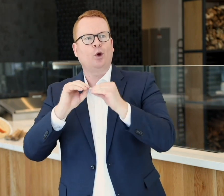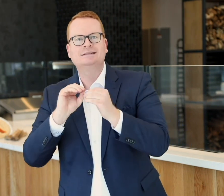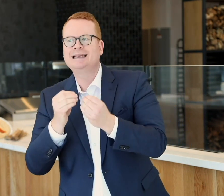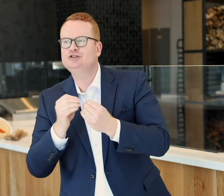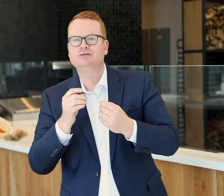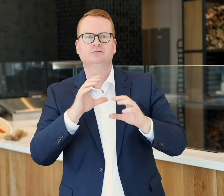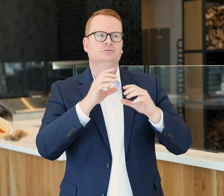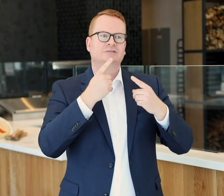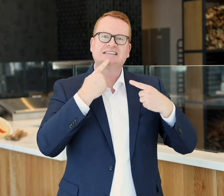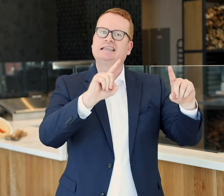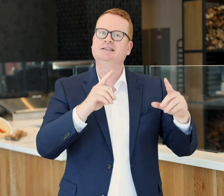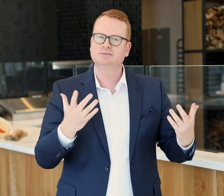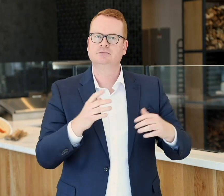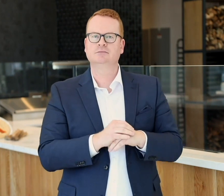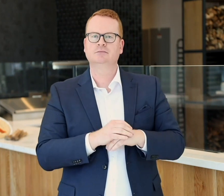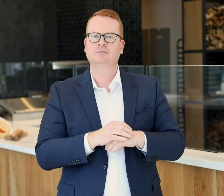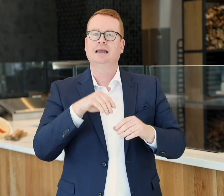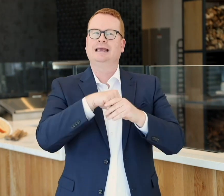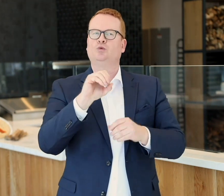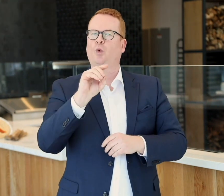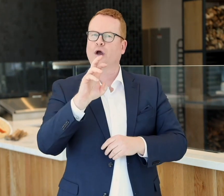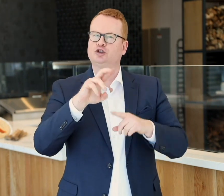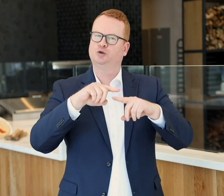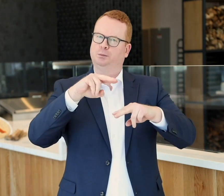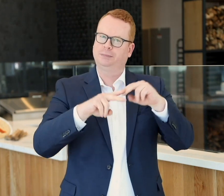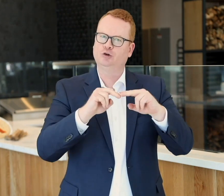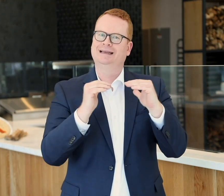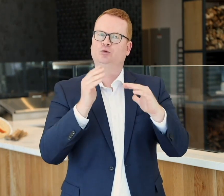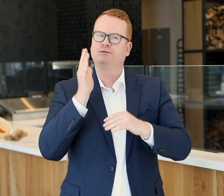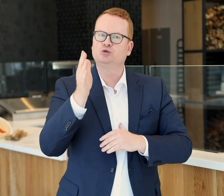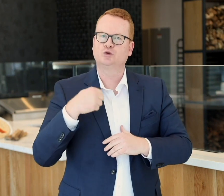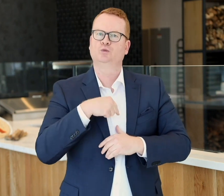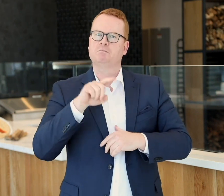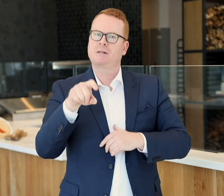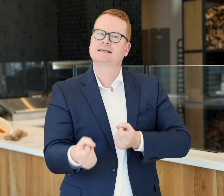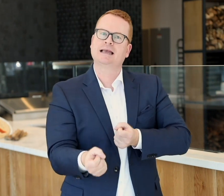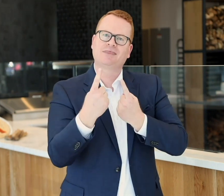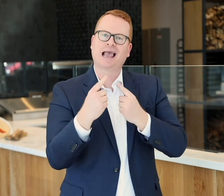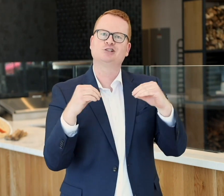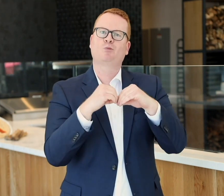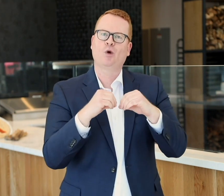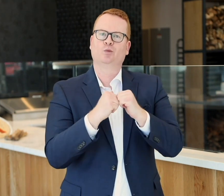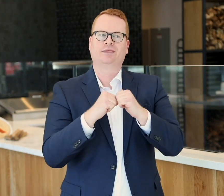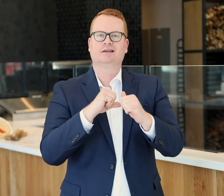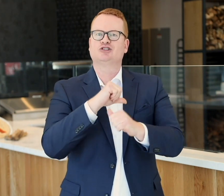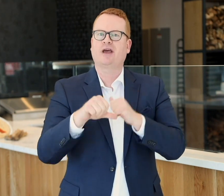organizations succeed. In order to build an equal future, we must also empathize more with each other's